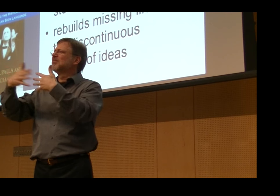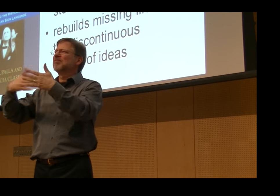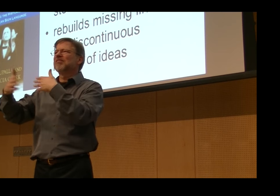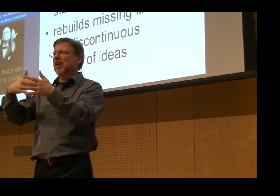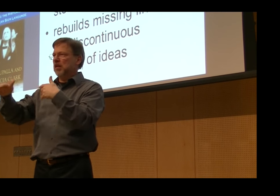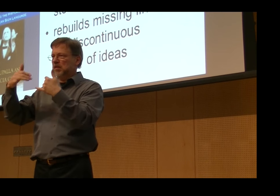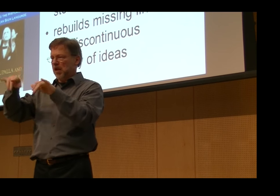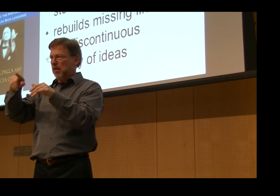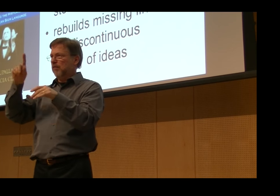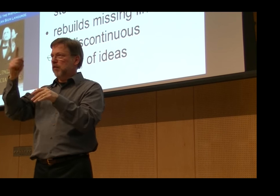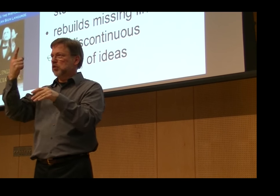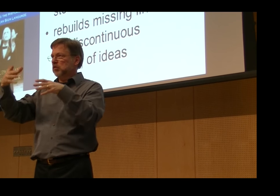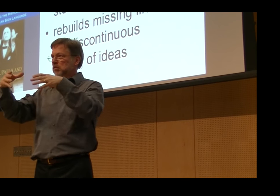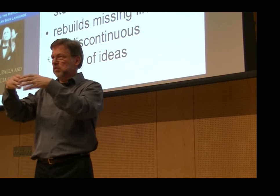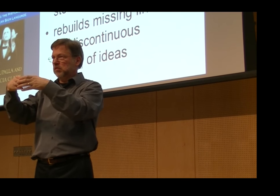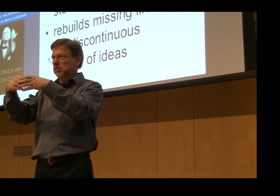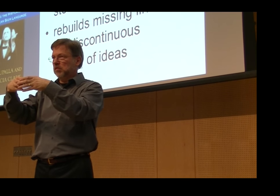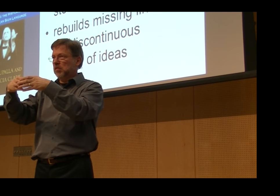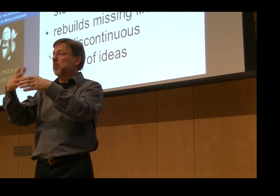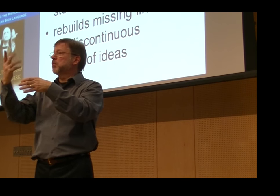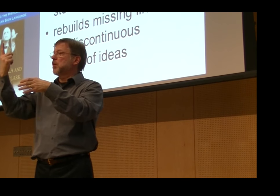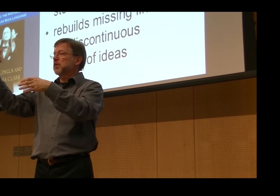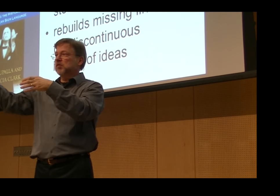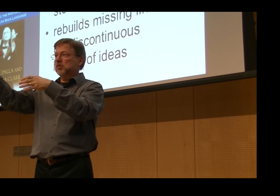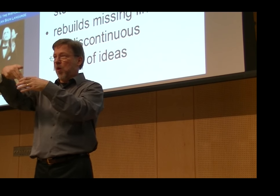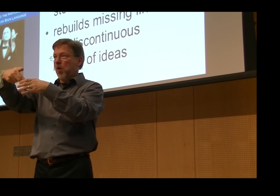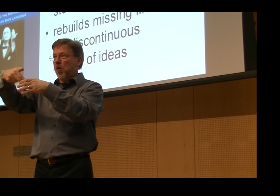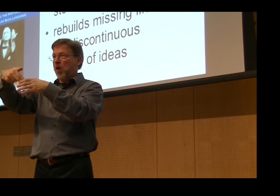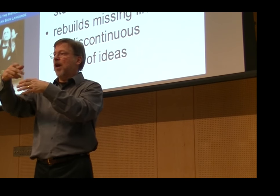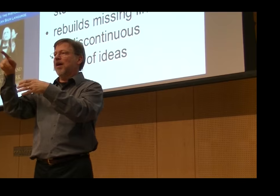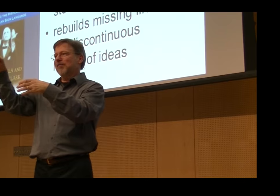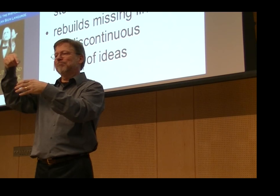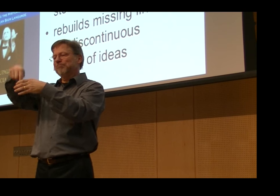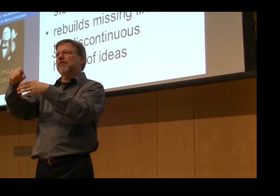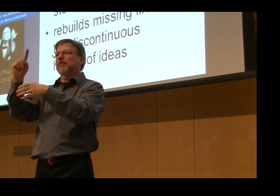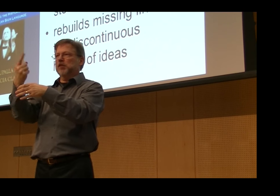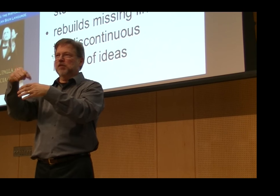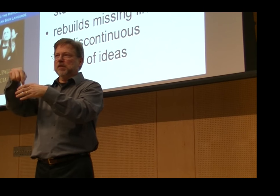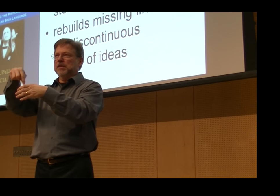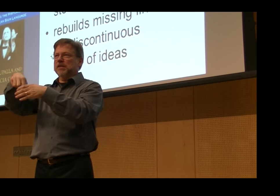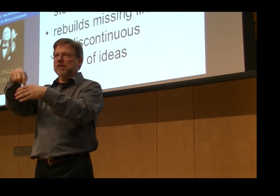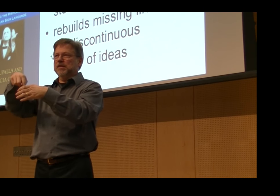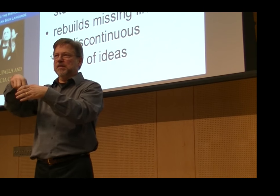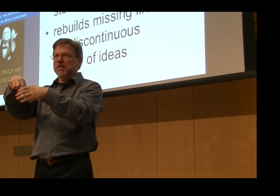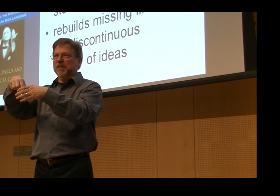We often can see the relationship between the first generation and